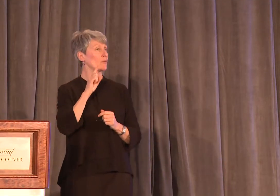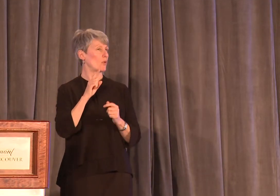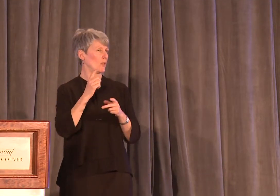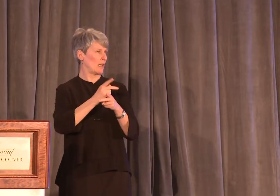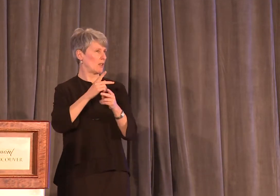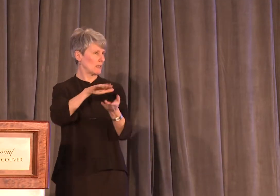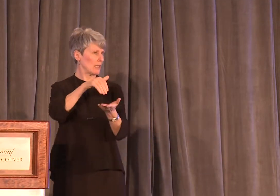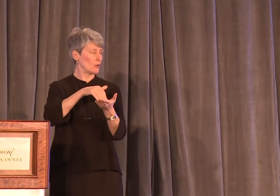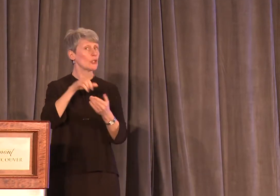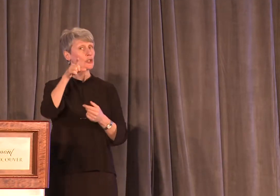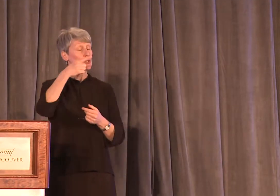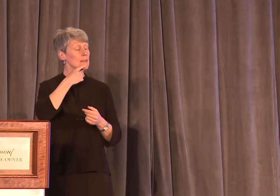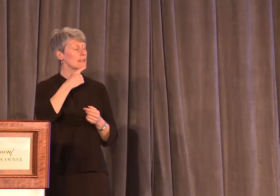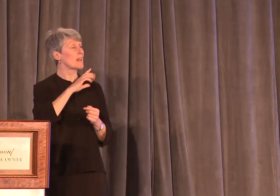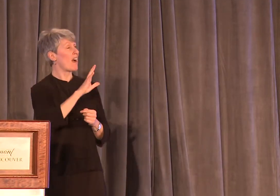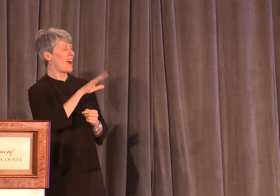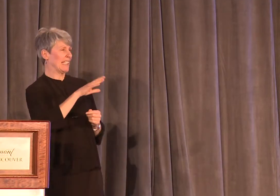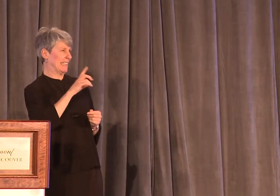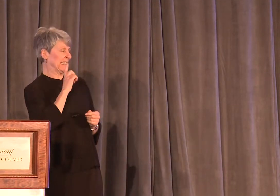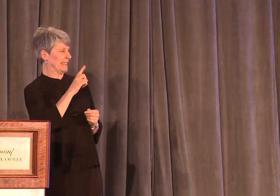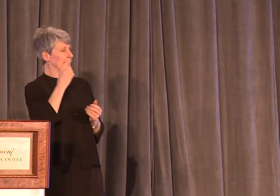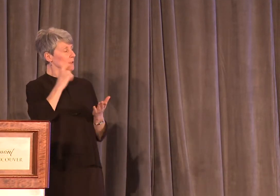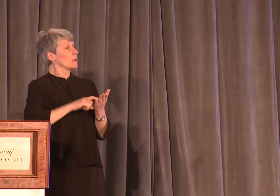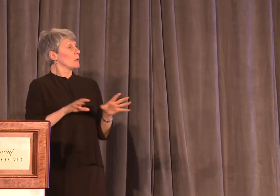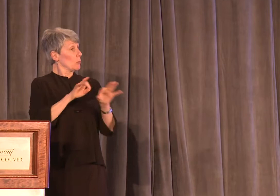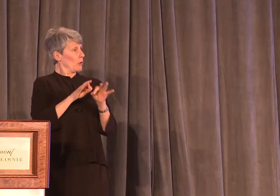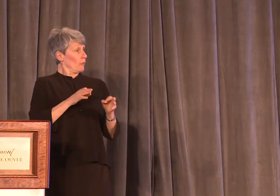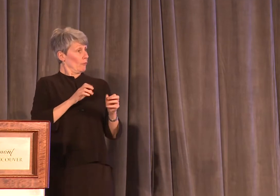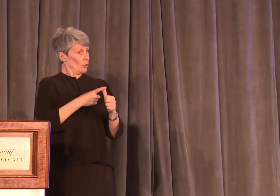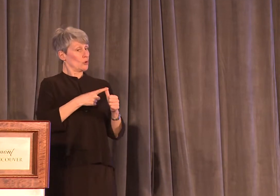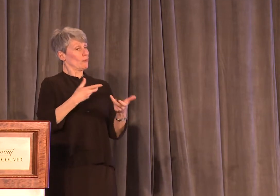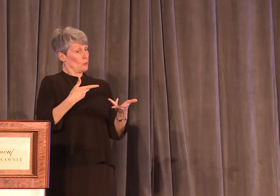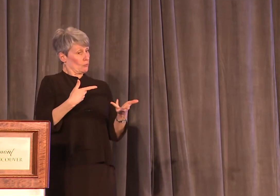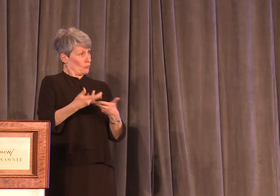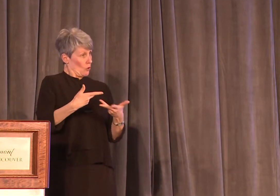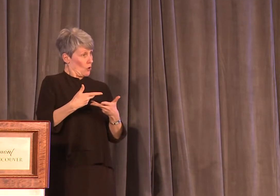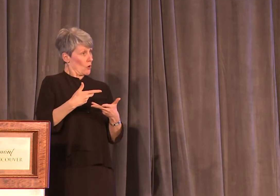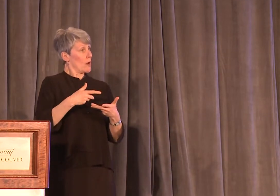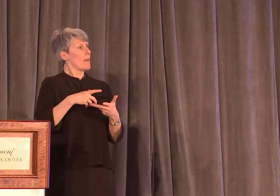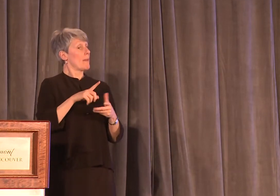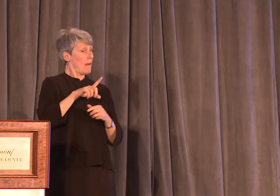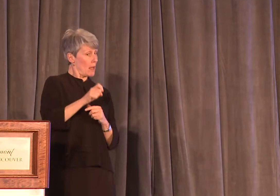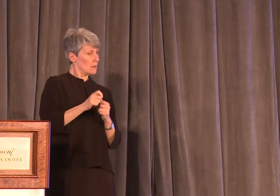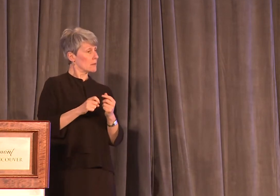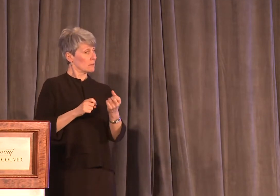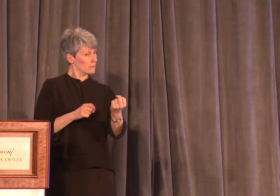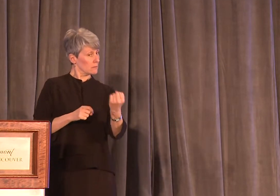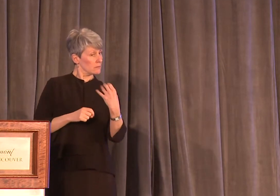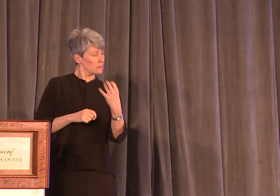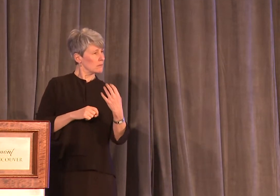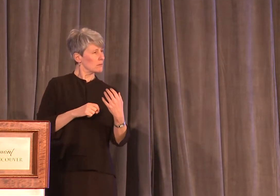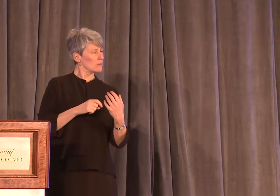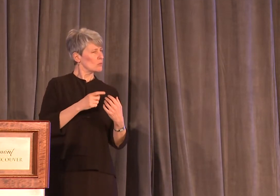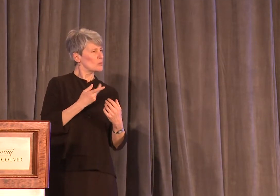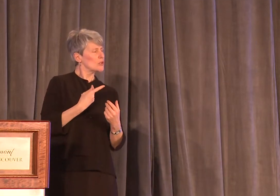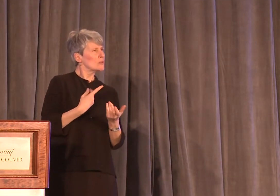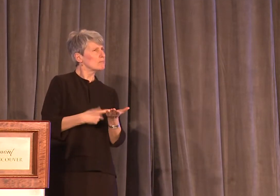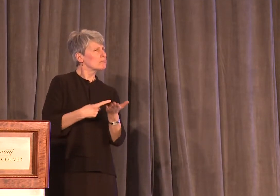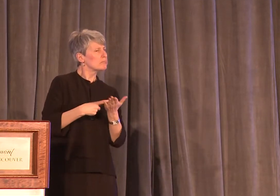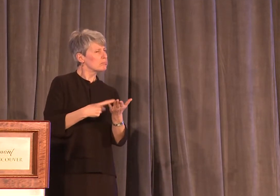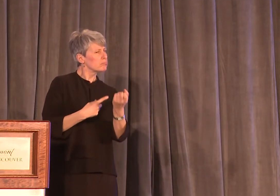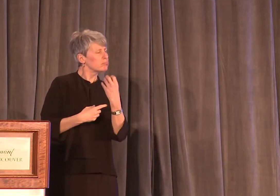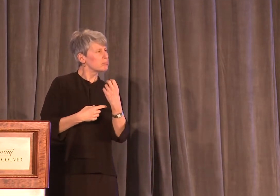She told me, it's talking with someone and then asking, can you repeat back to me what we just talked about?